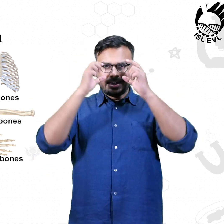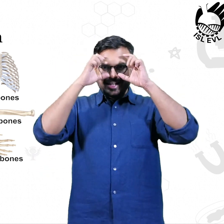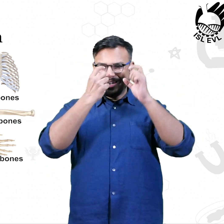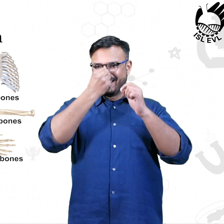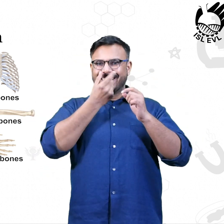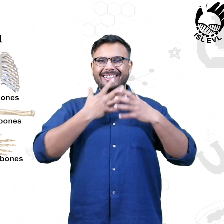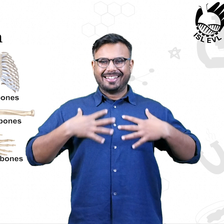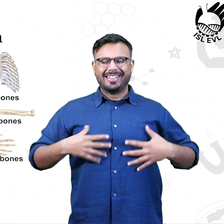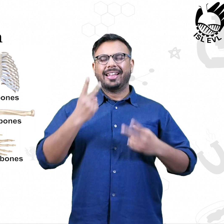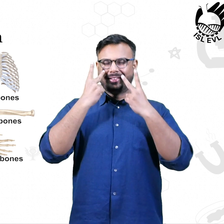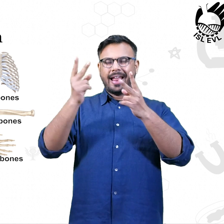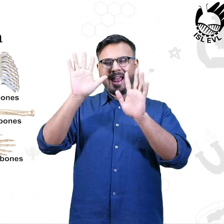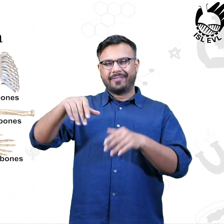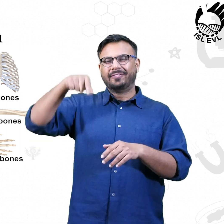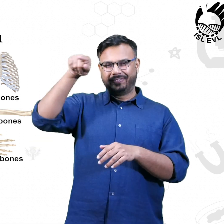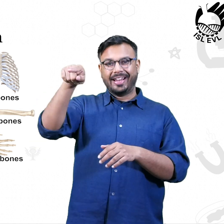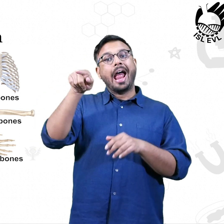same, which is on display here at the lab.